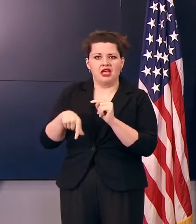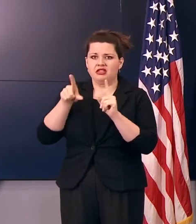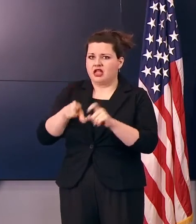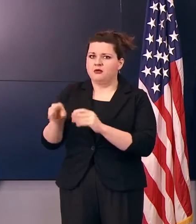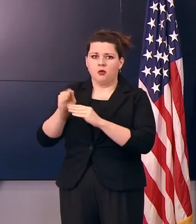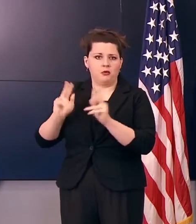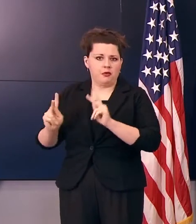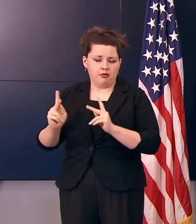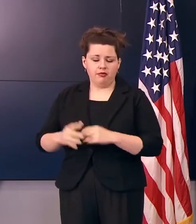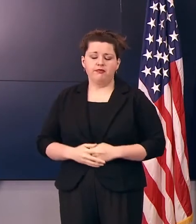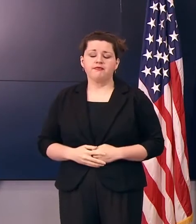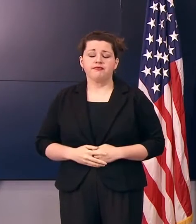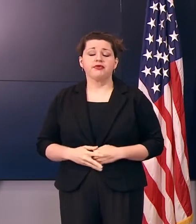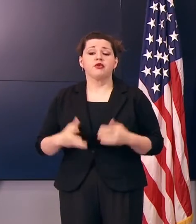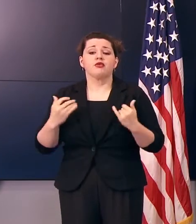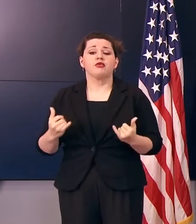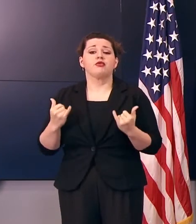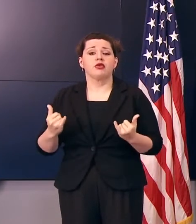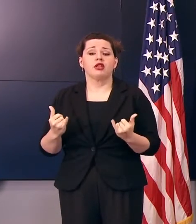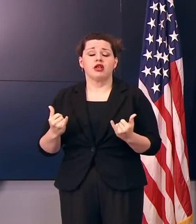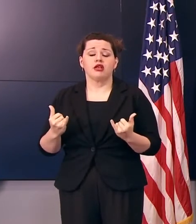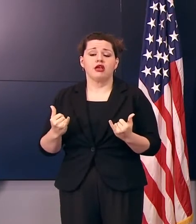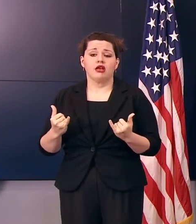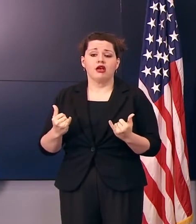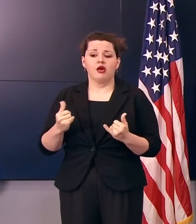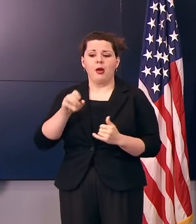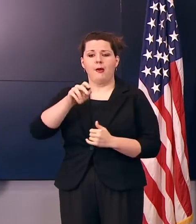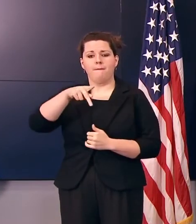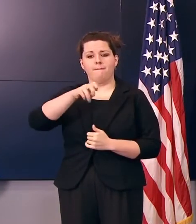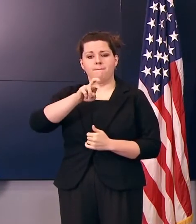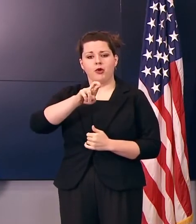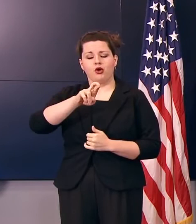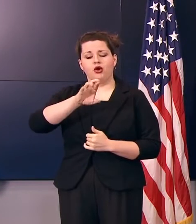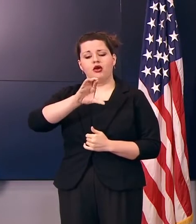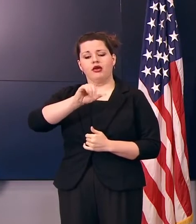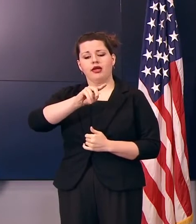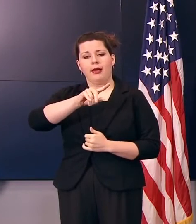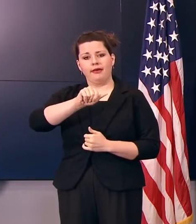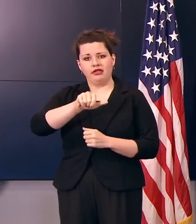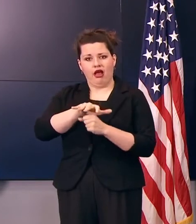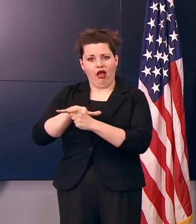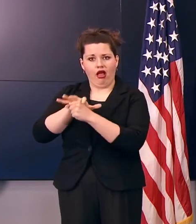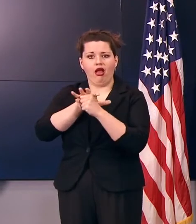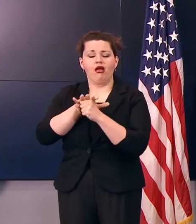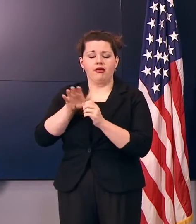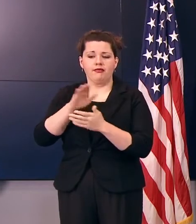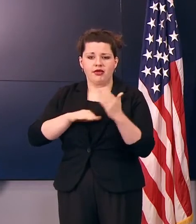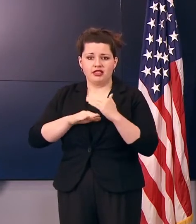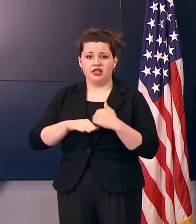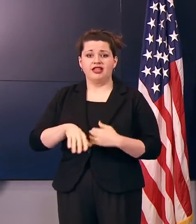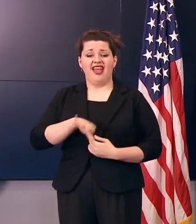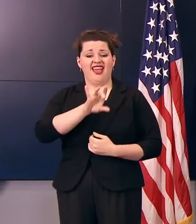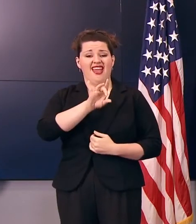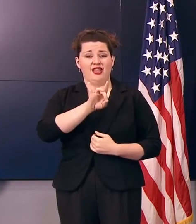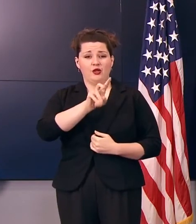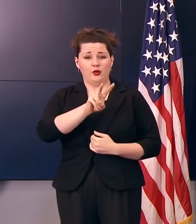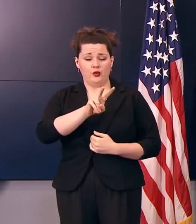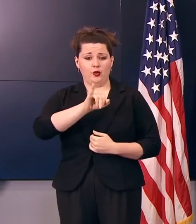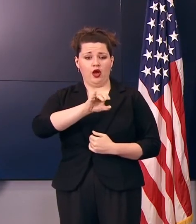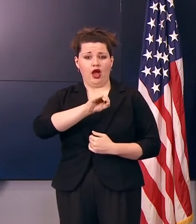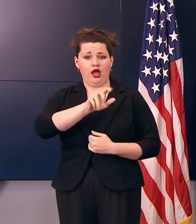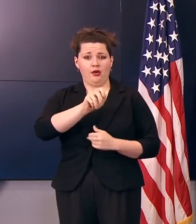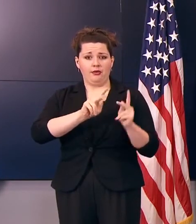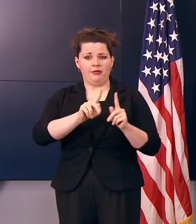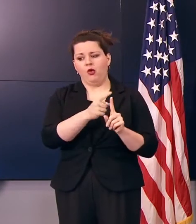citizens. Currently, on a per capita basis, one in every 82 Iowans have been tested